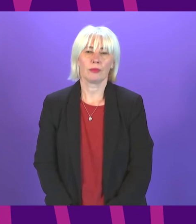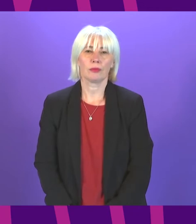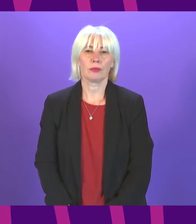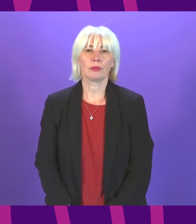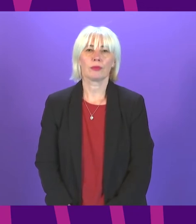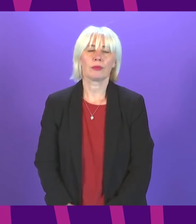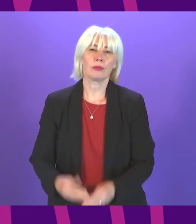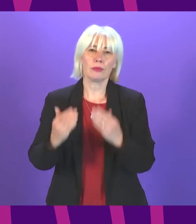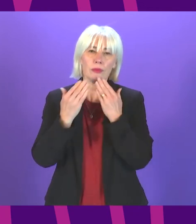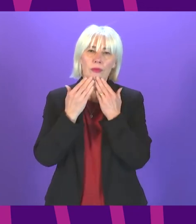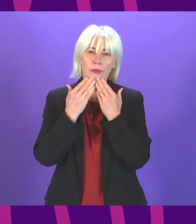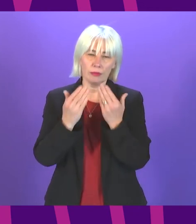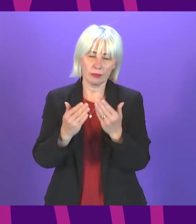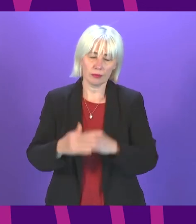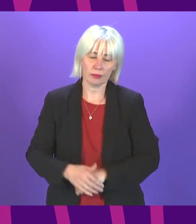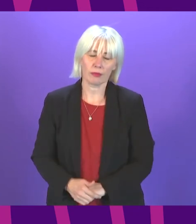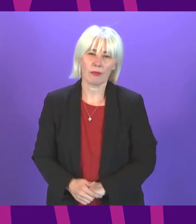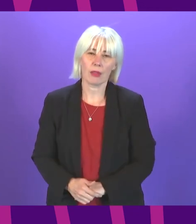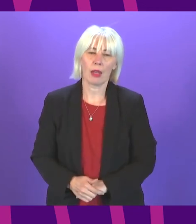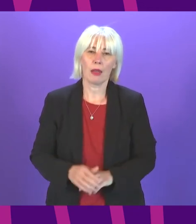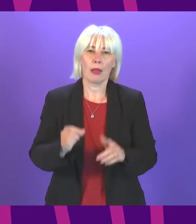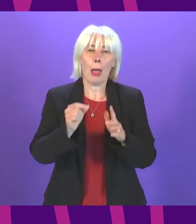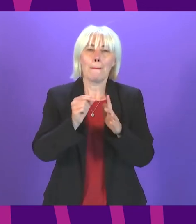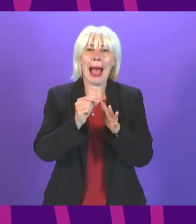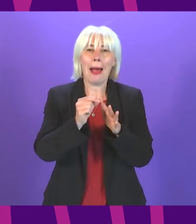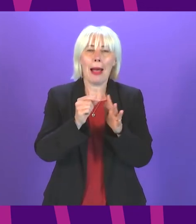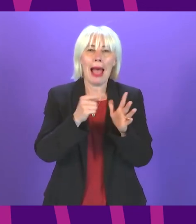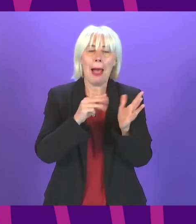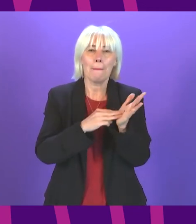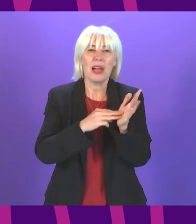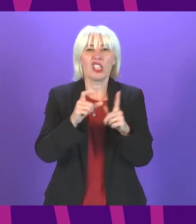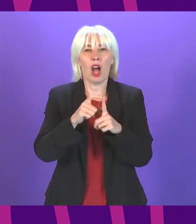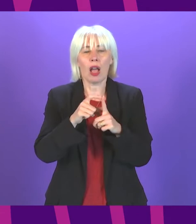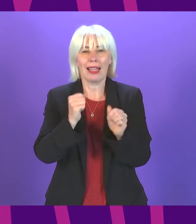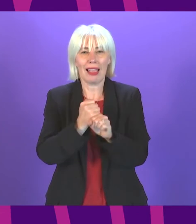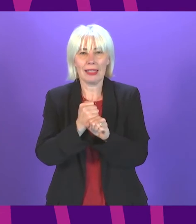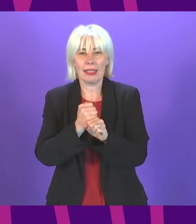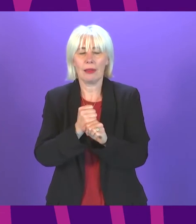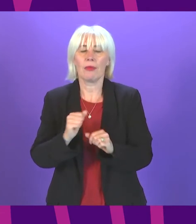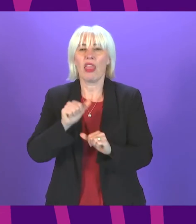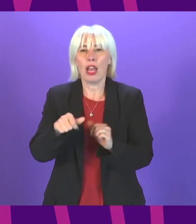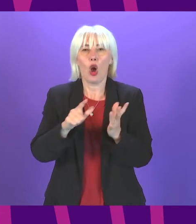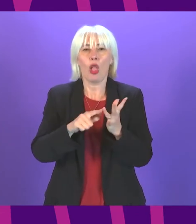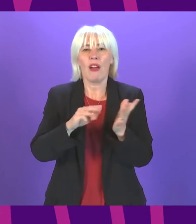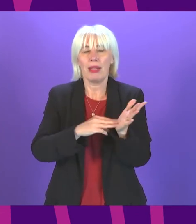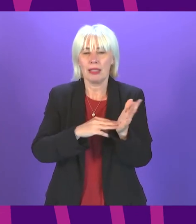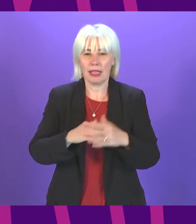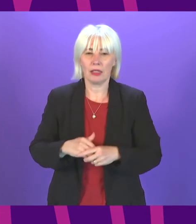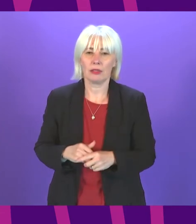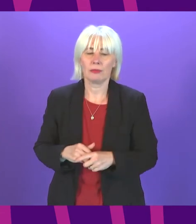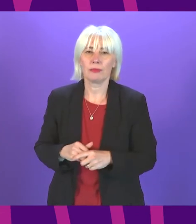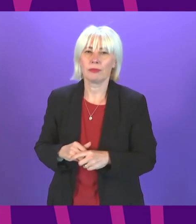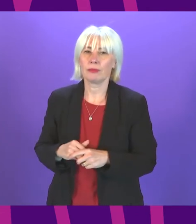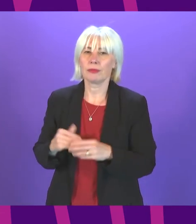Thank you Ms Minto I now call Pam Duncan Glancy to be followed by Oliver Mundell Thank you